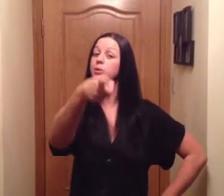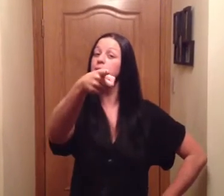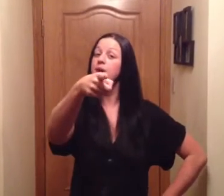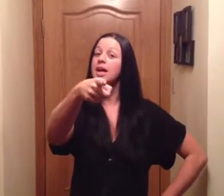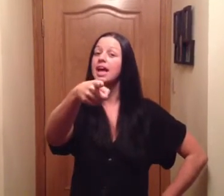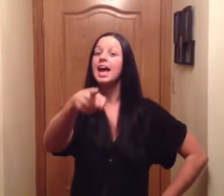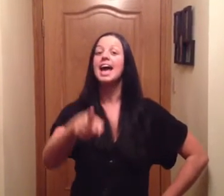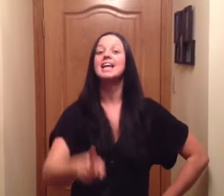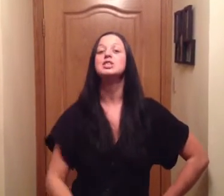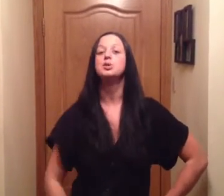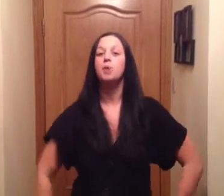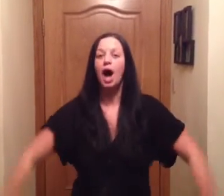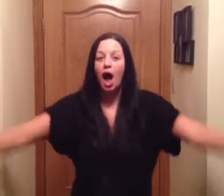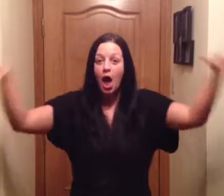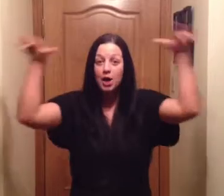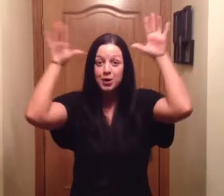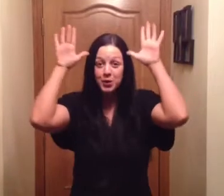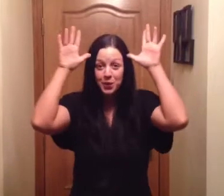into a goo.